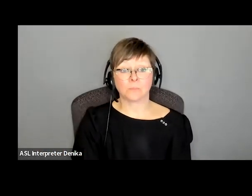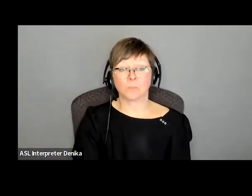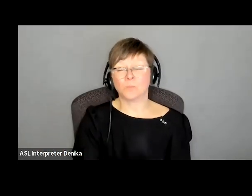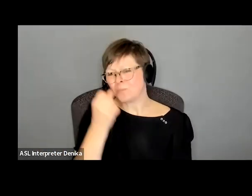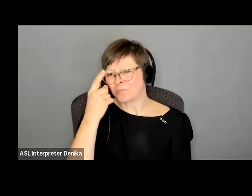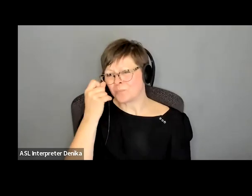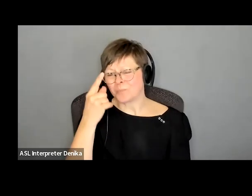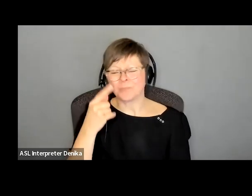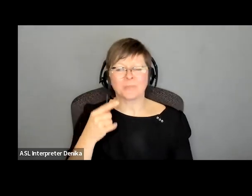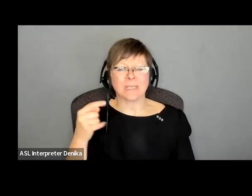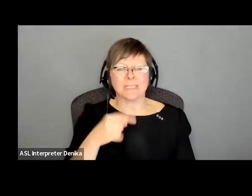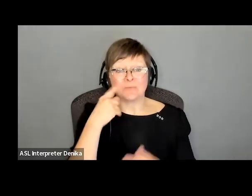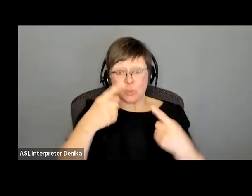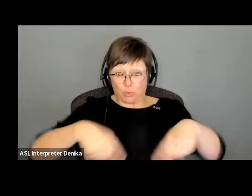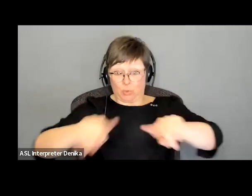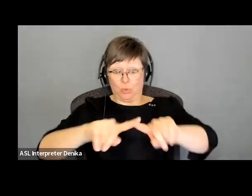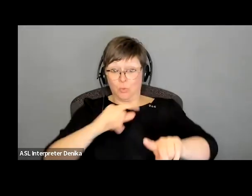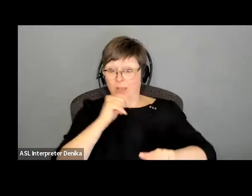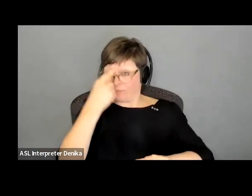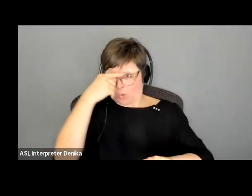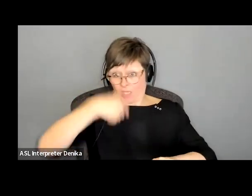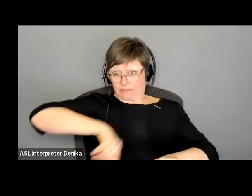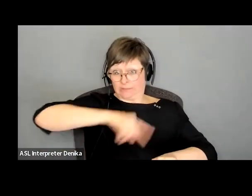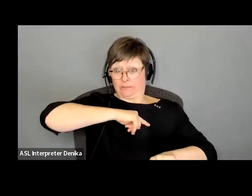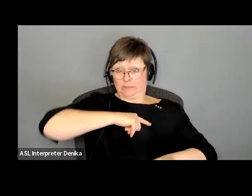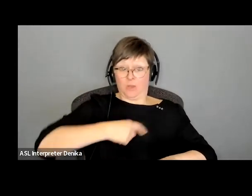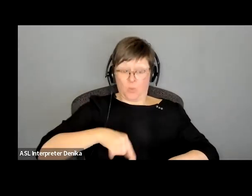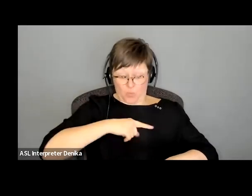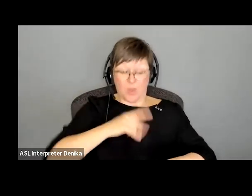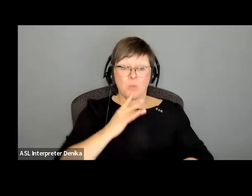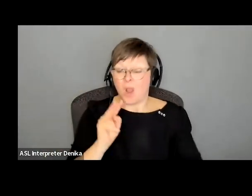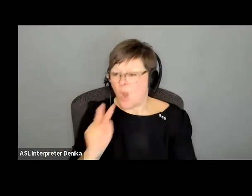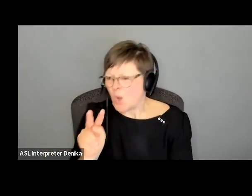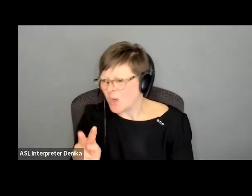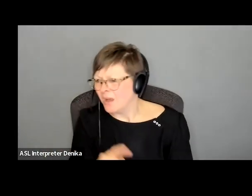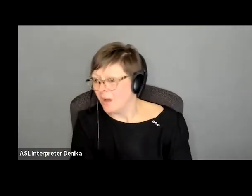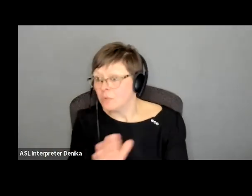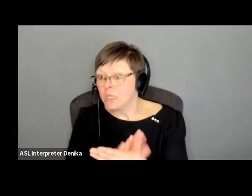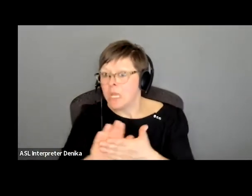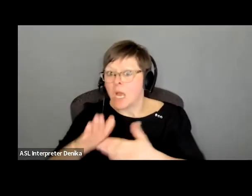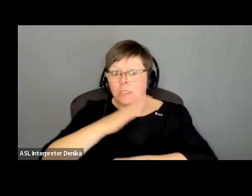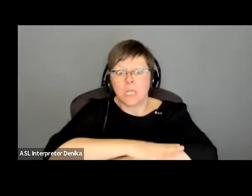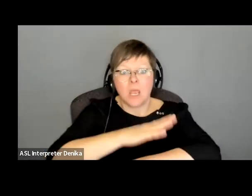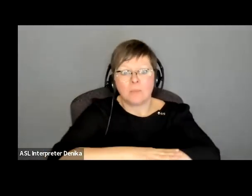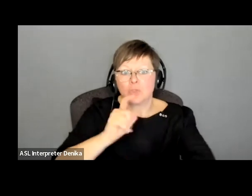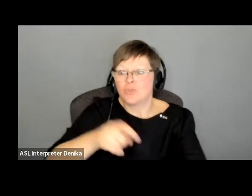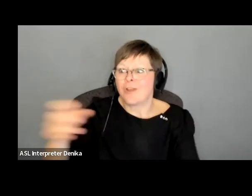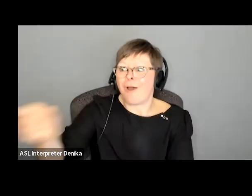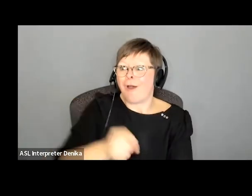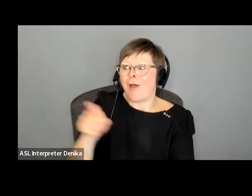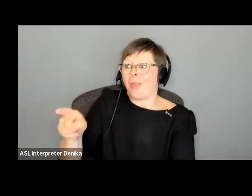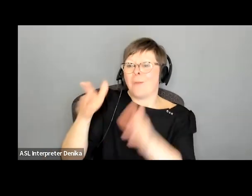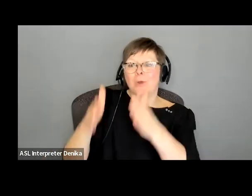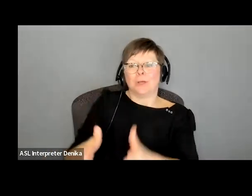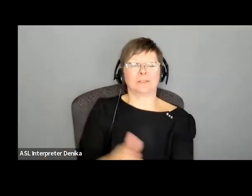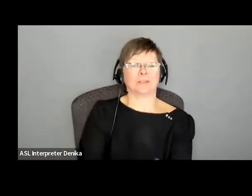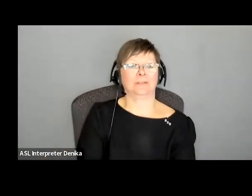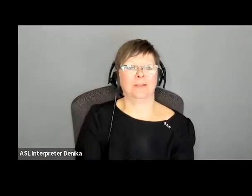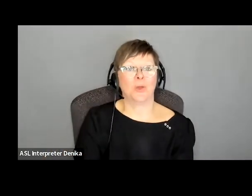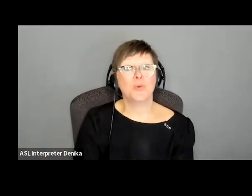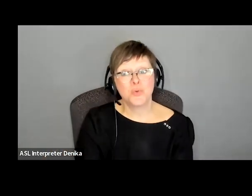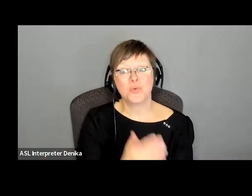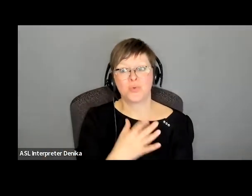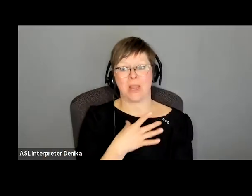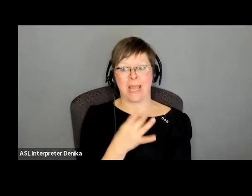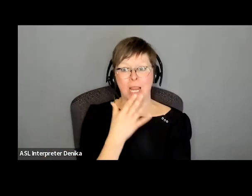it's again it's not for us are we going to look at it and go oh nice table i should hire that person yeah i like the